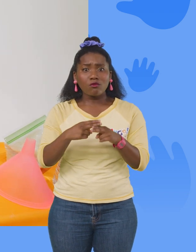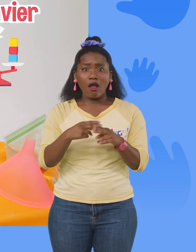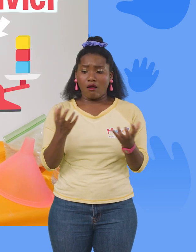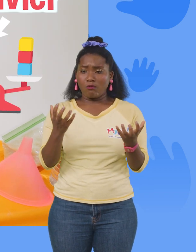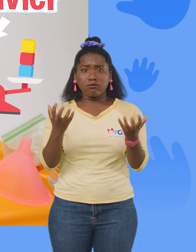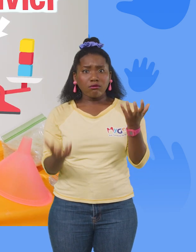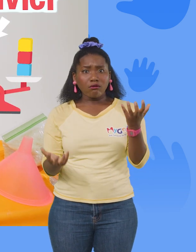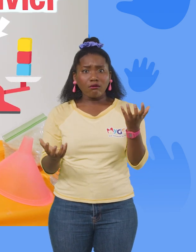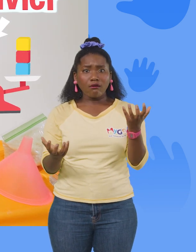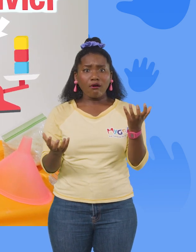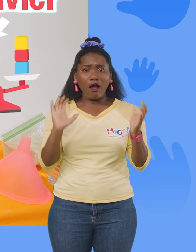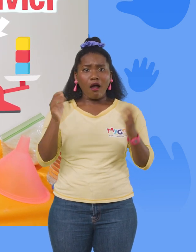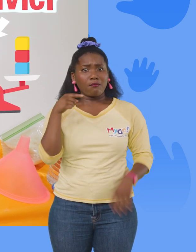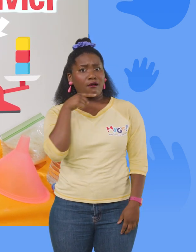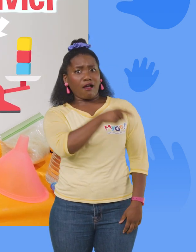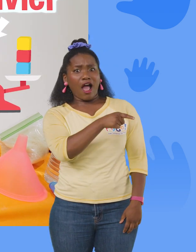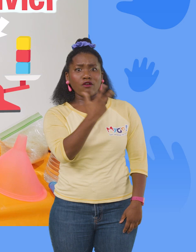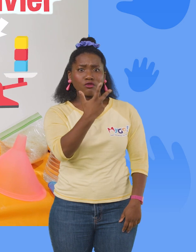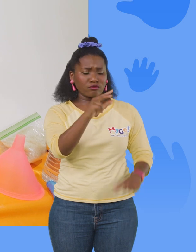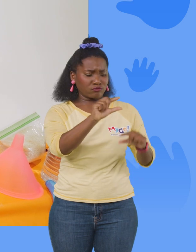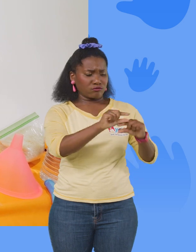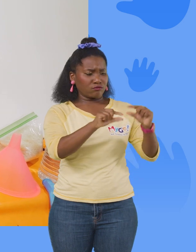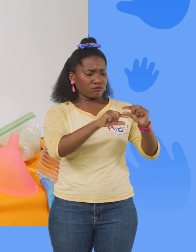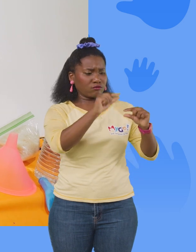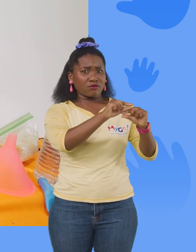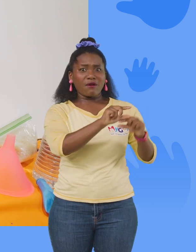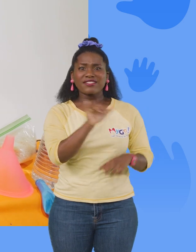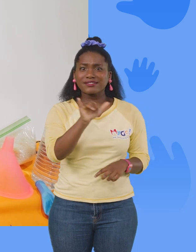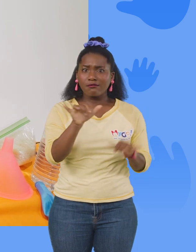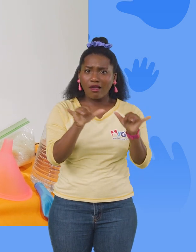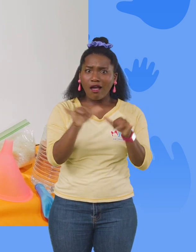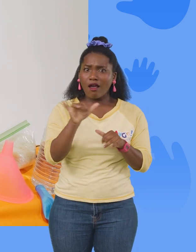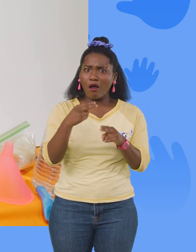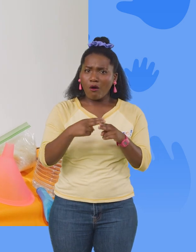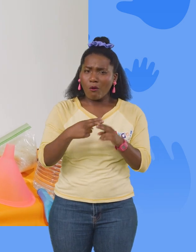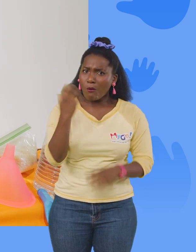heavier than three cubes of the same size and weight. Whoa.